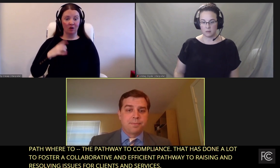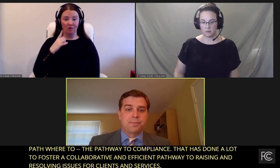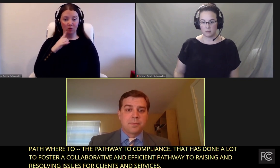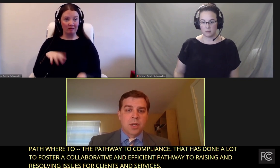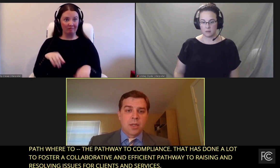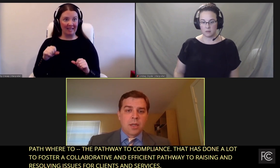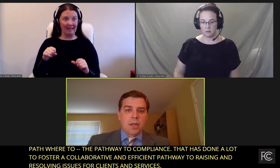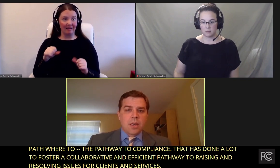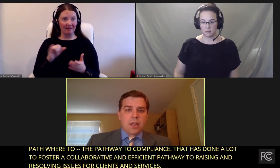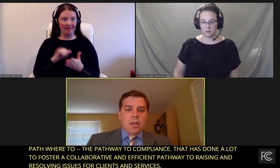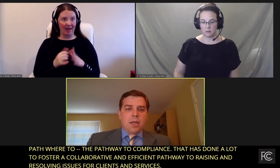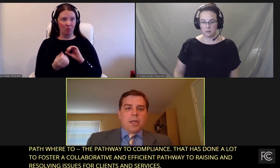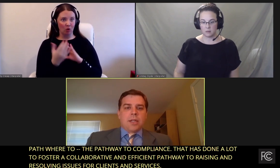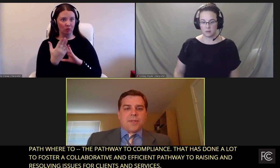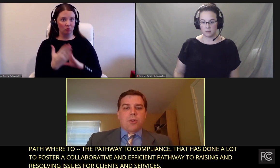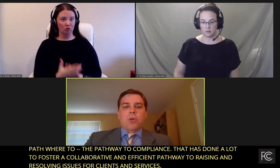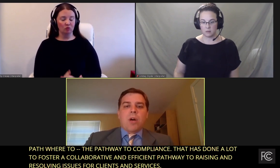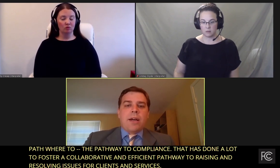approach.